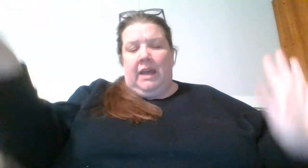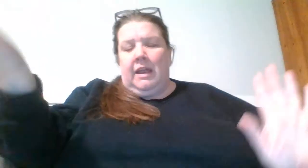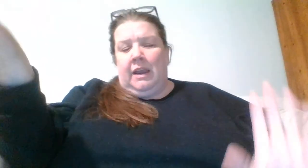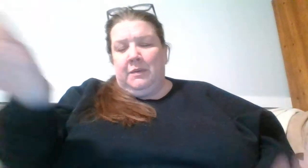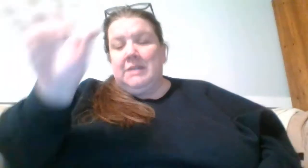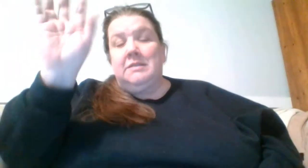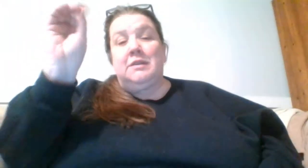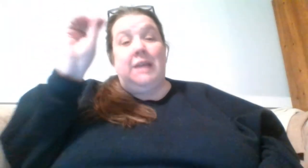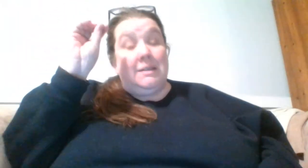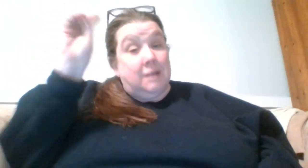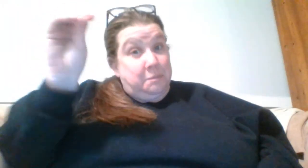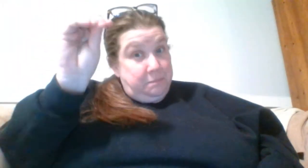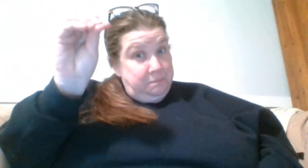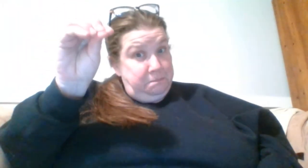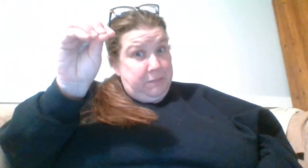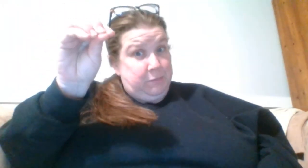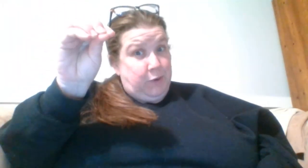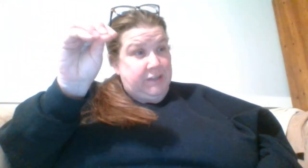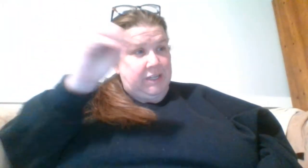Anyways, so that's a big project.